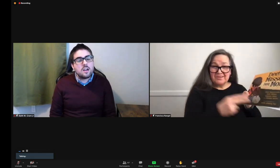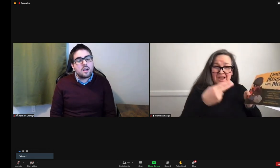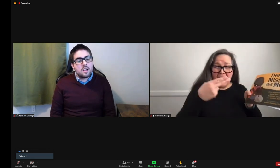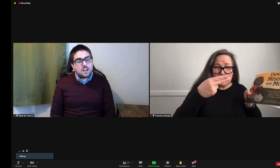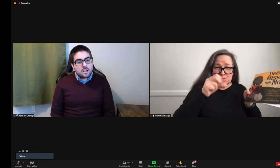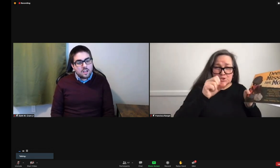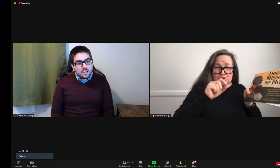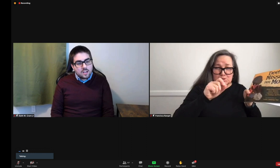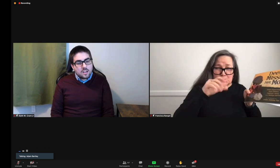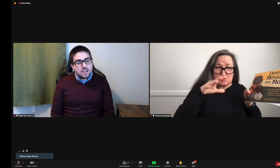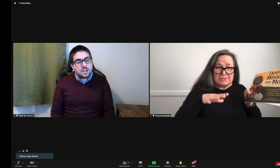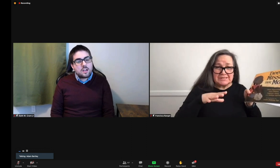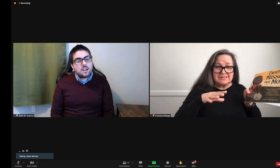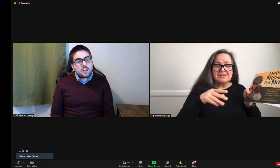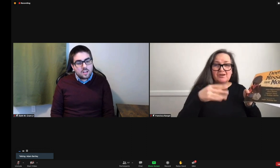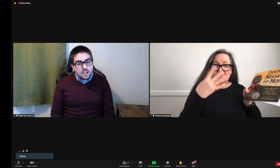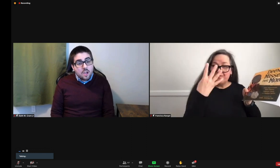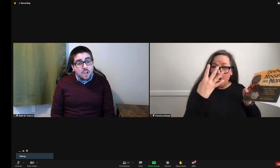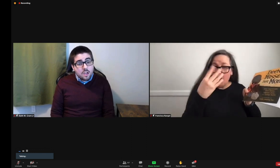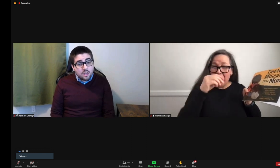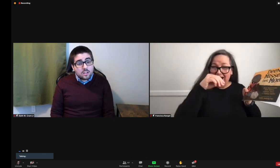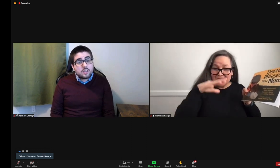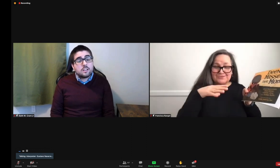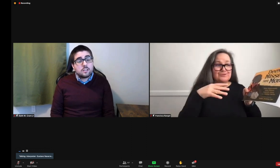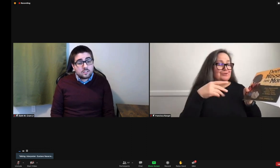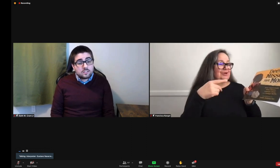Oh, wow. A high school student wrote this.